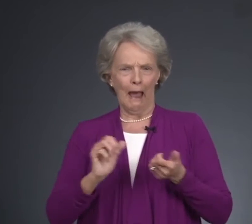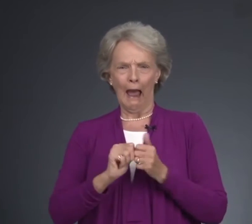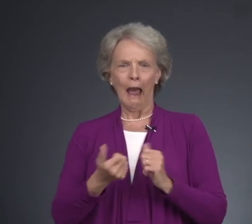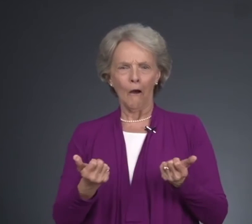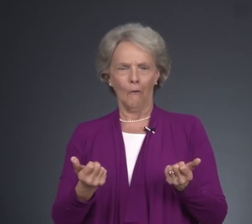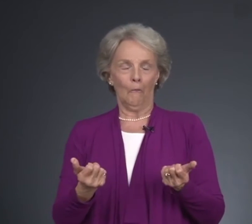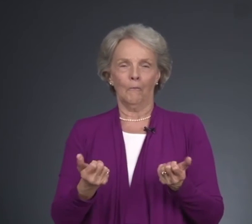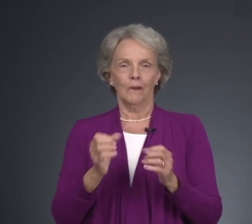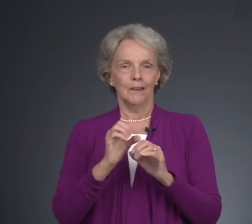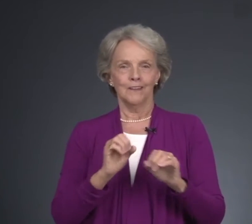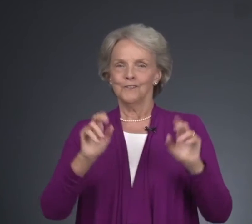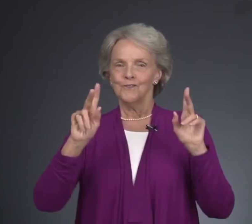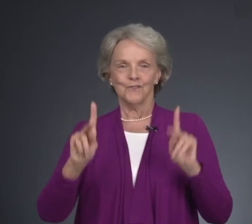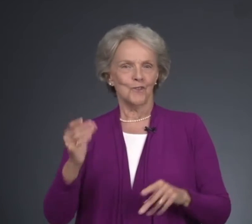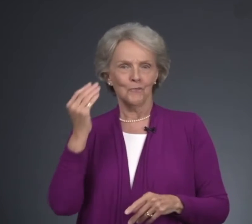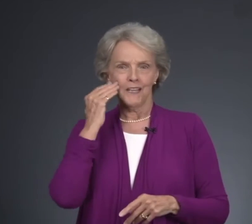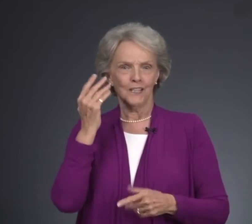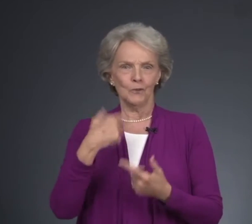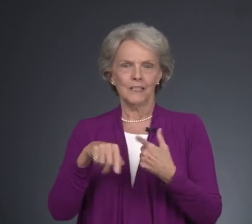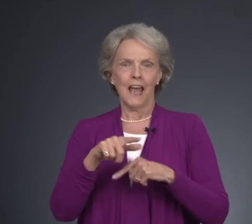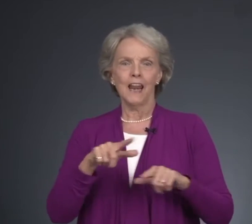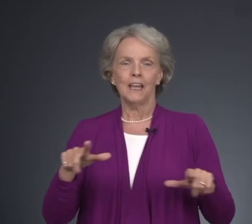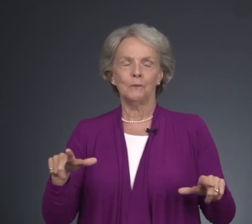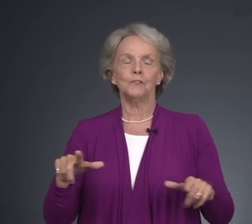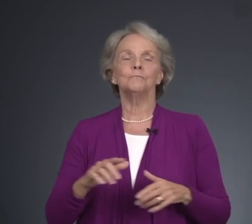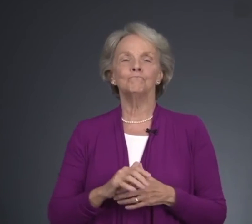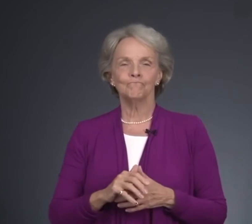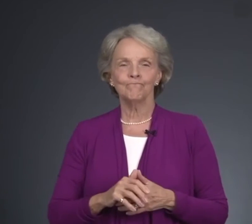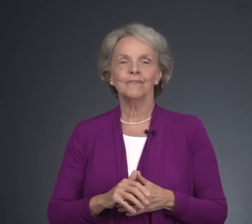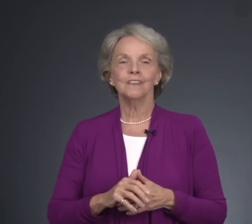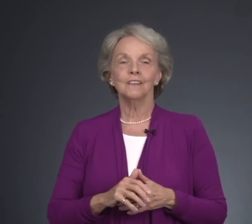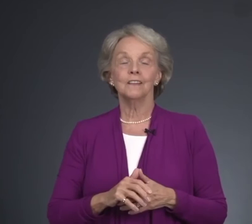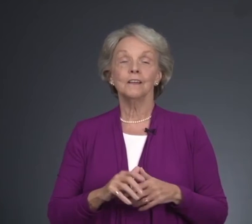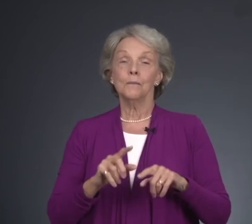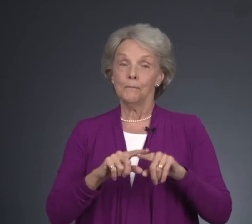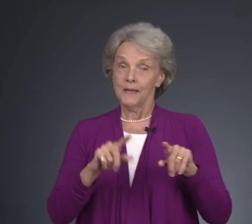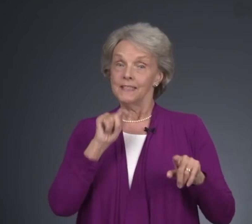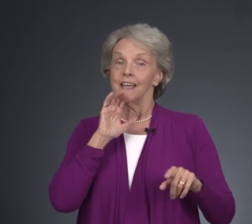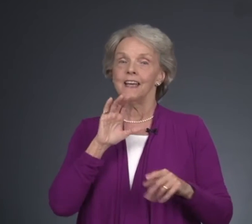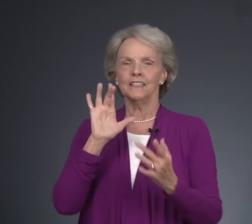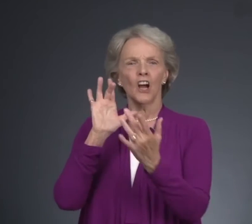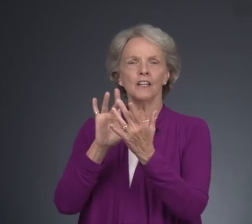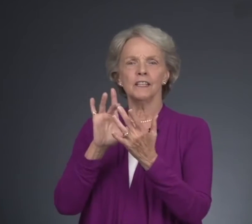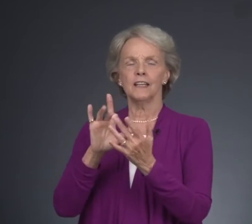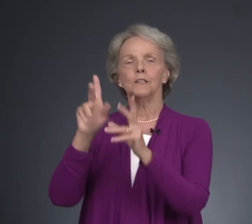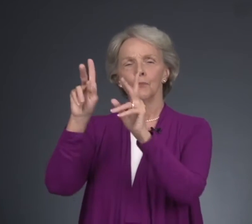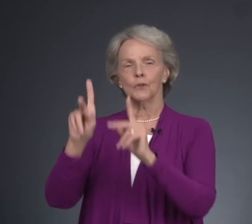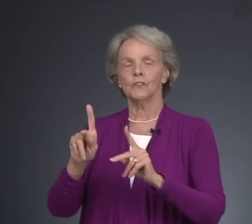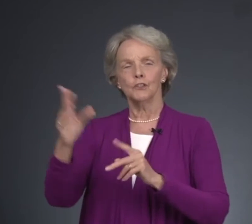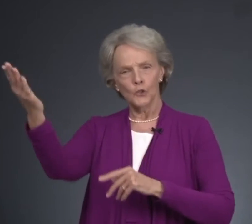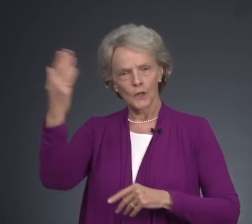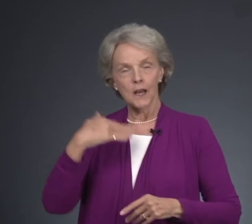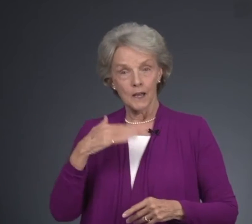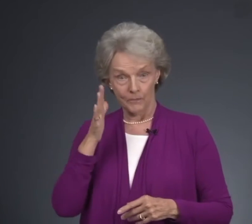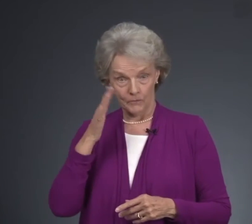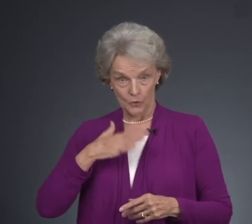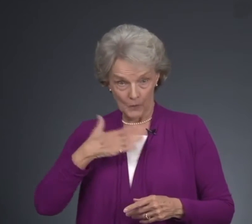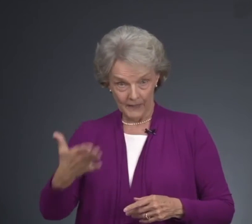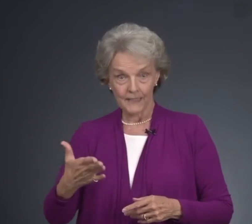How? Nobody knows sign language. But Ted contacted the person. You come, willing